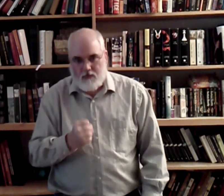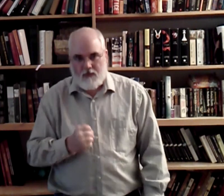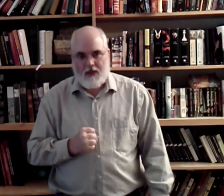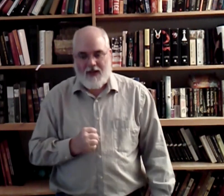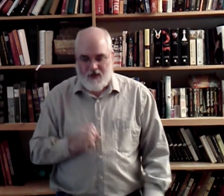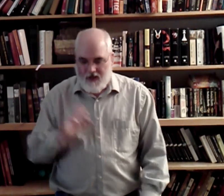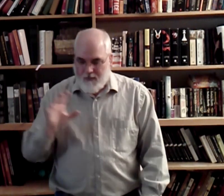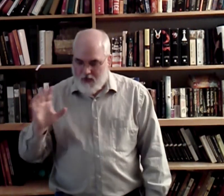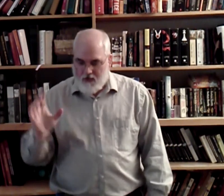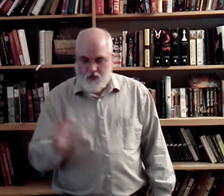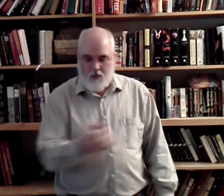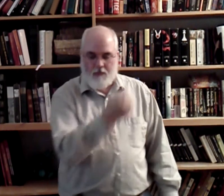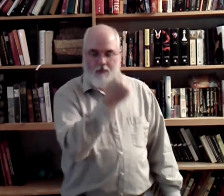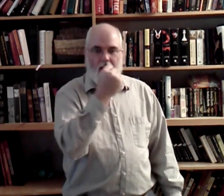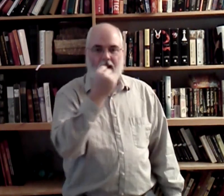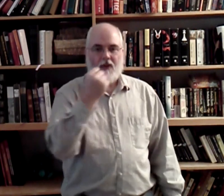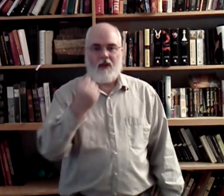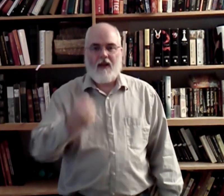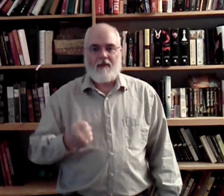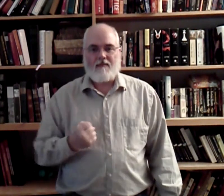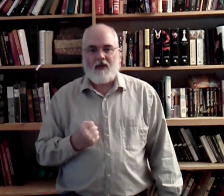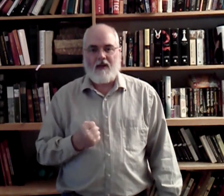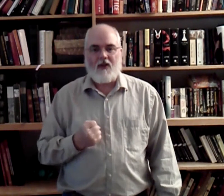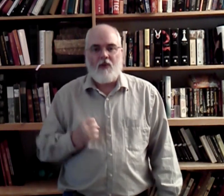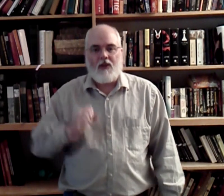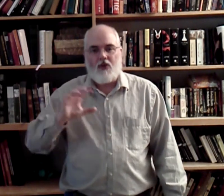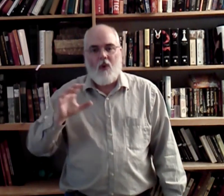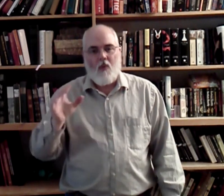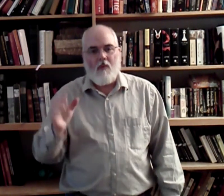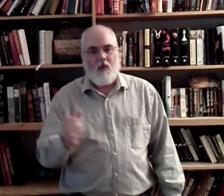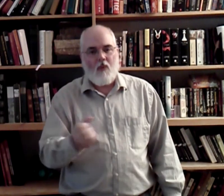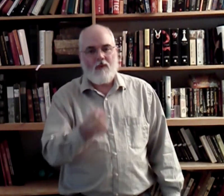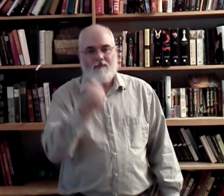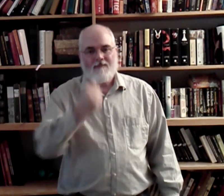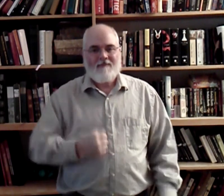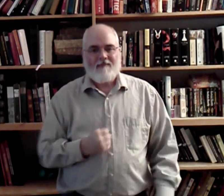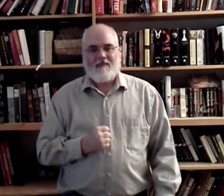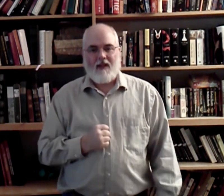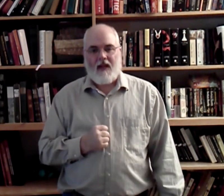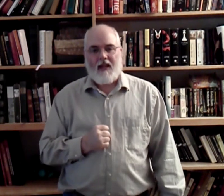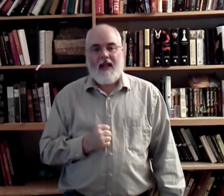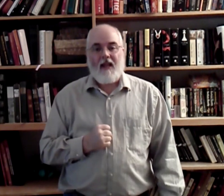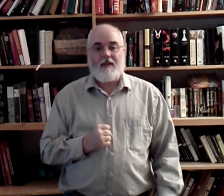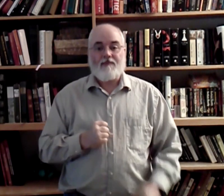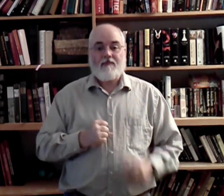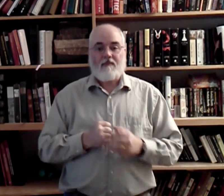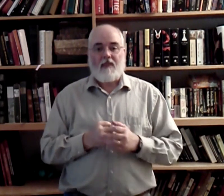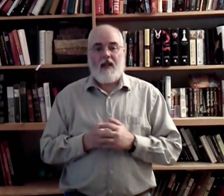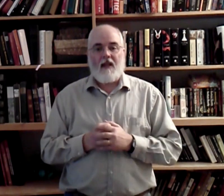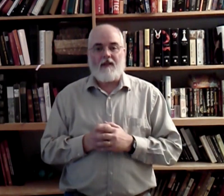catch it. Just. Catch that net. Alright? You're doing it slow. Okay? Take. Taking.